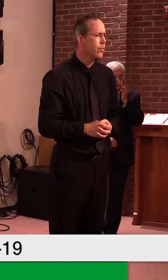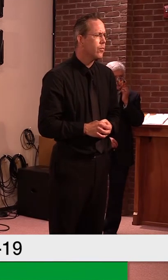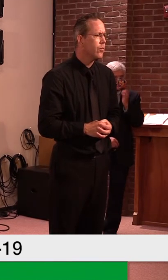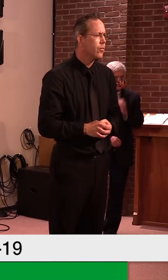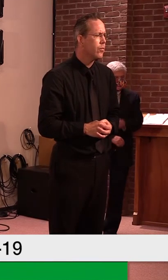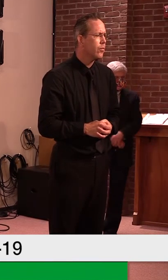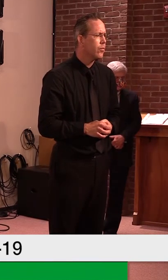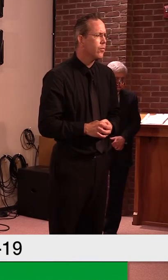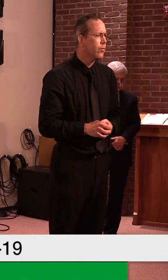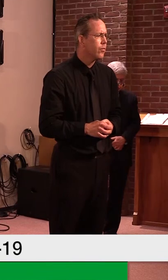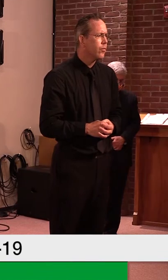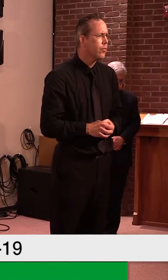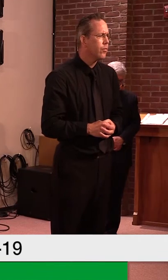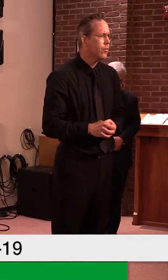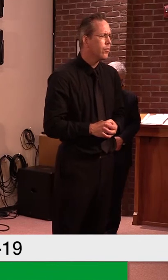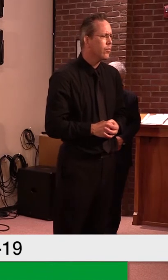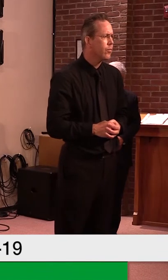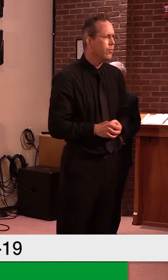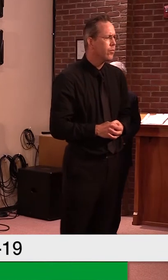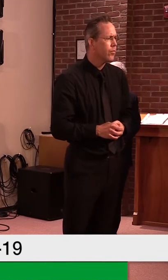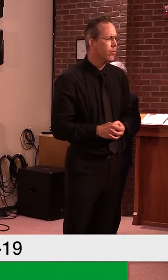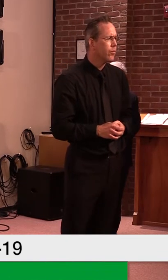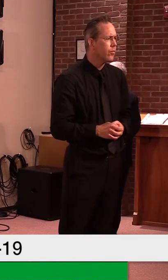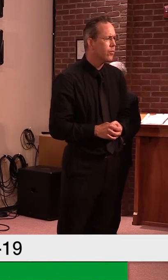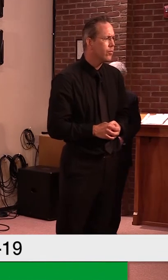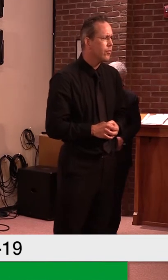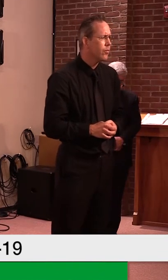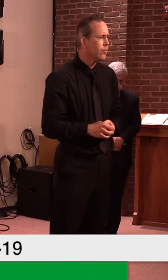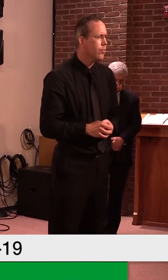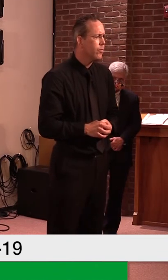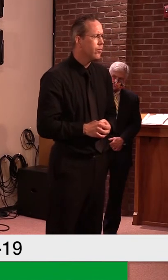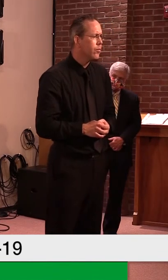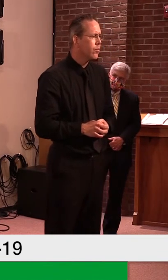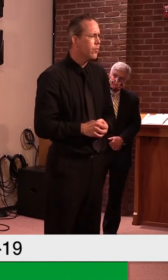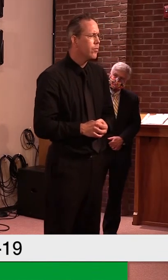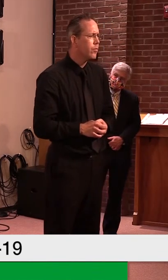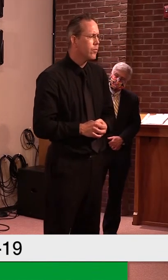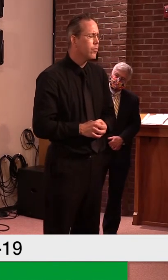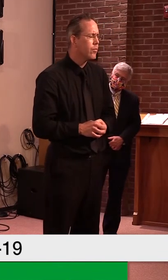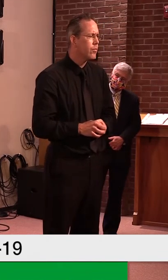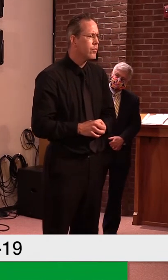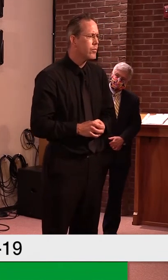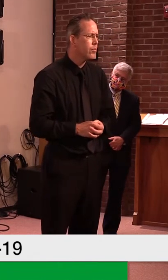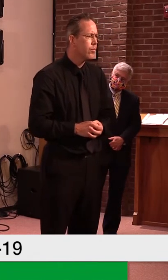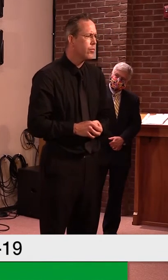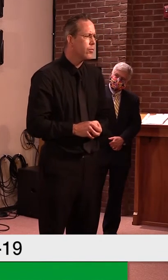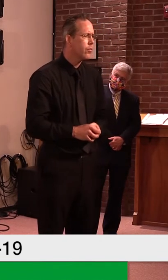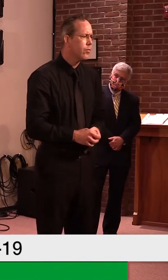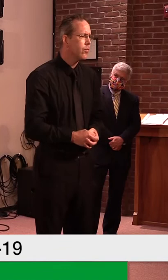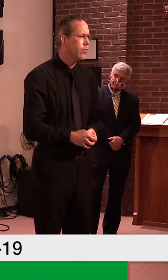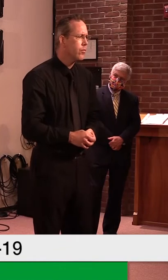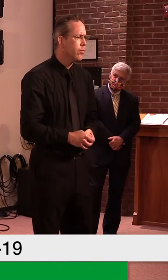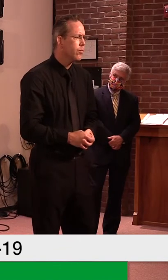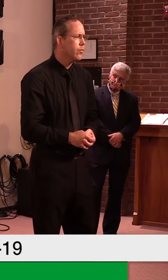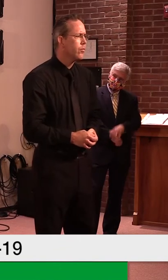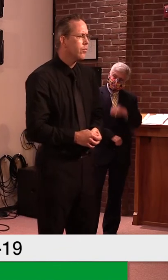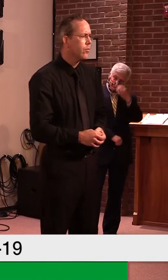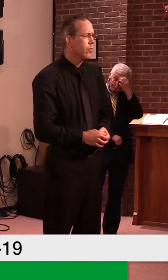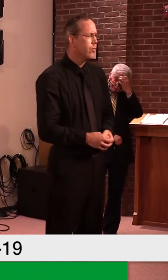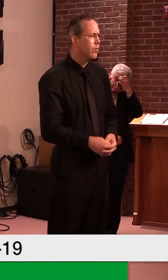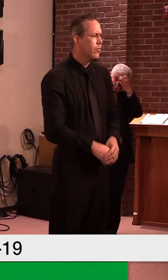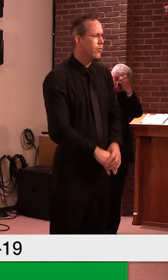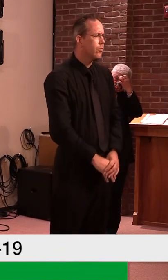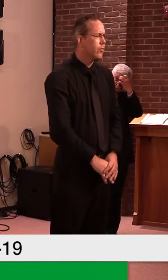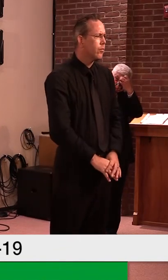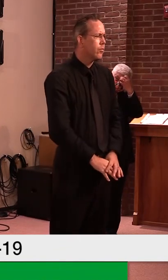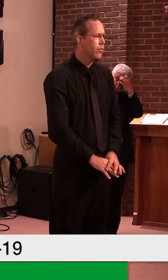million dollars left. What would you recommend the legislature do with that, that pretty substantial amount of money left? Well, actually,